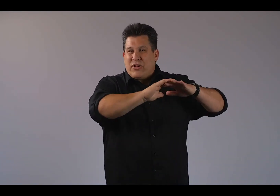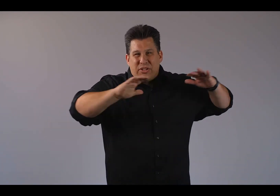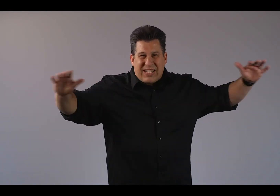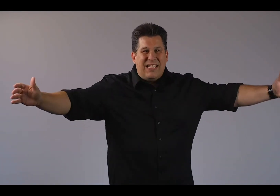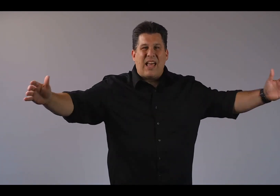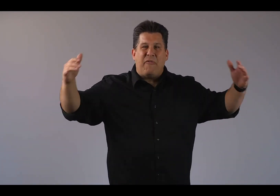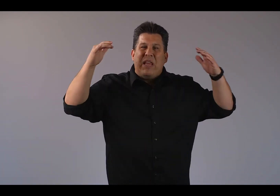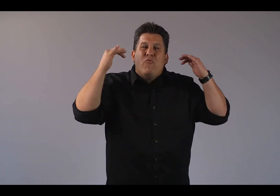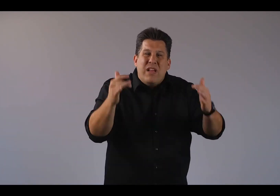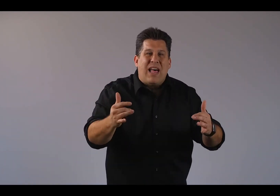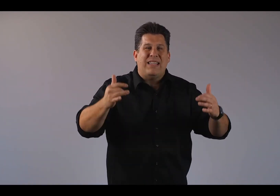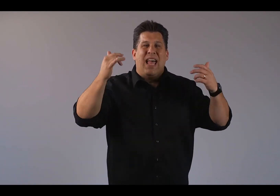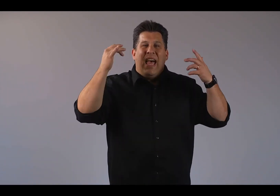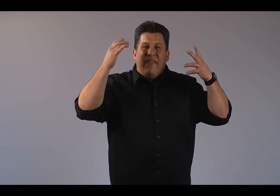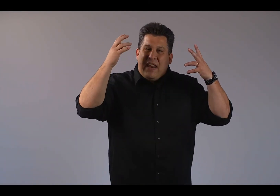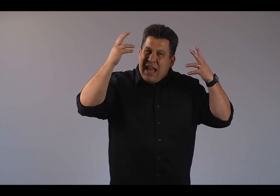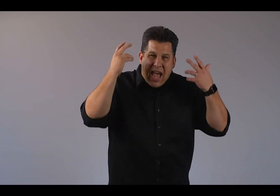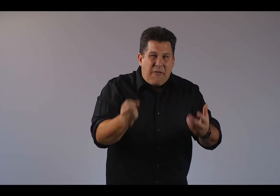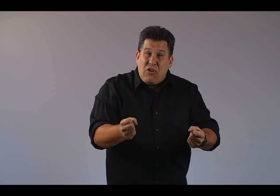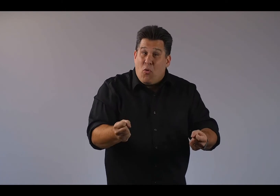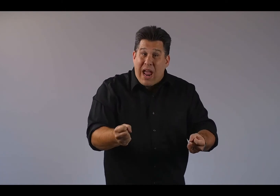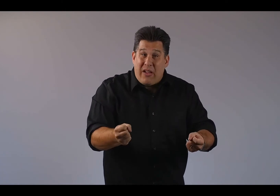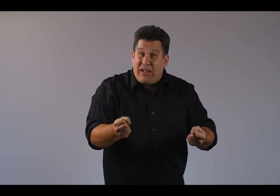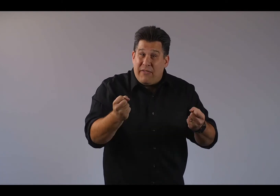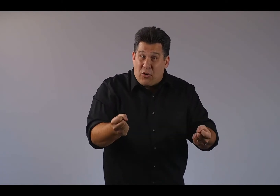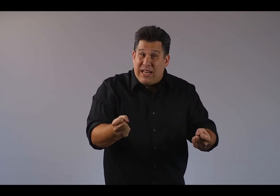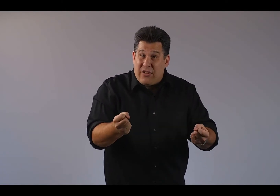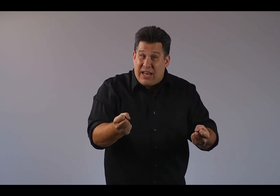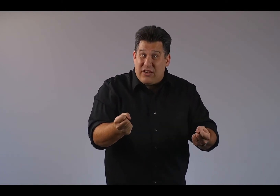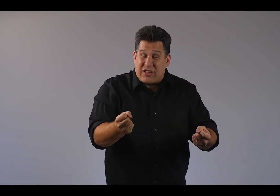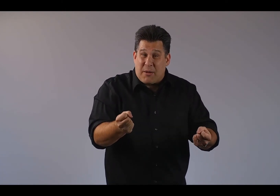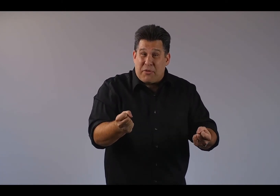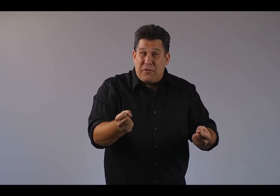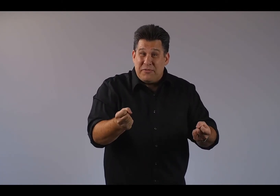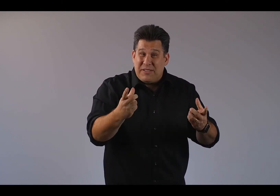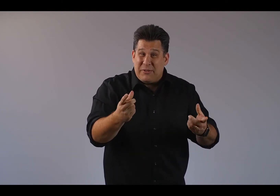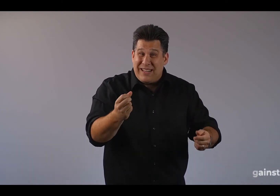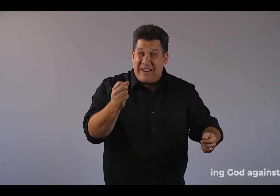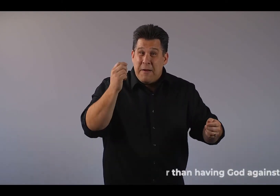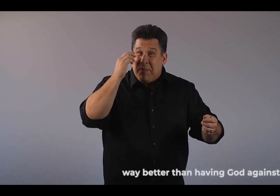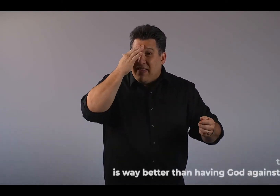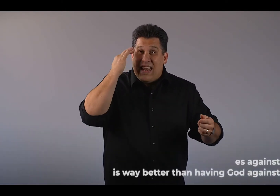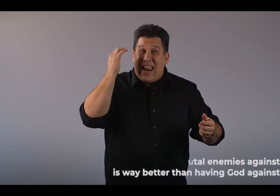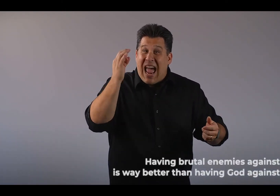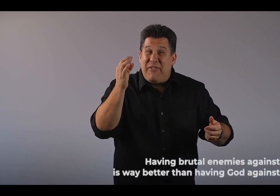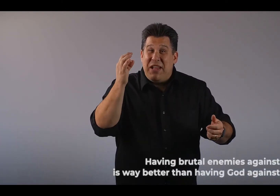skinned alive. But he realized that after the wail of an ordeal that he had just come through, you can see what I did there, that having